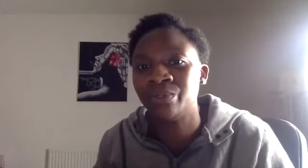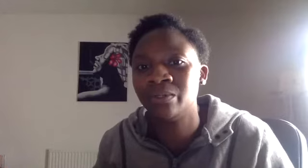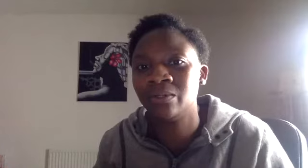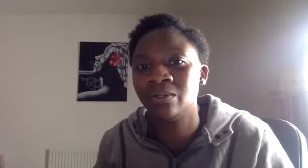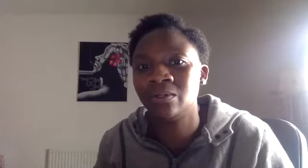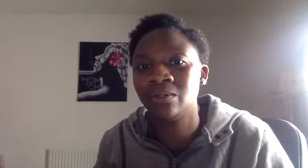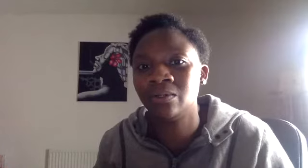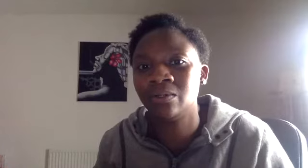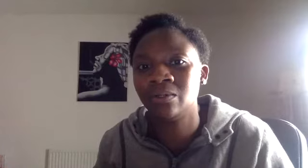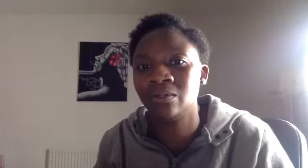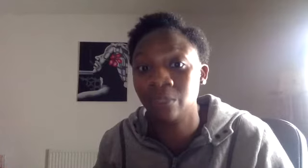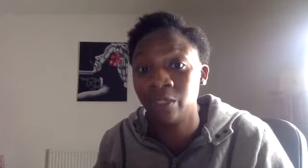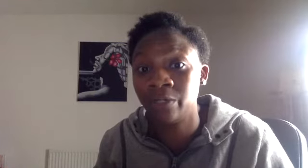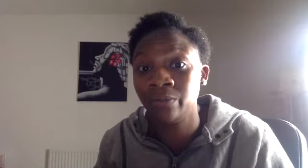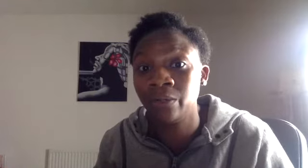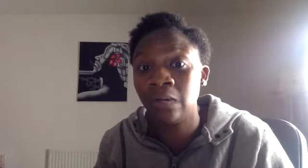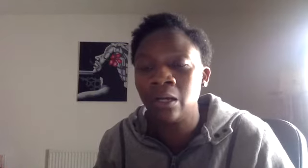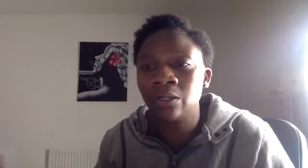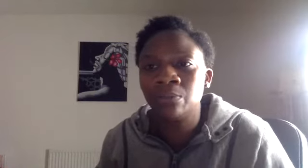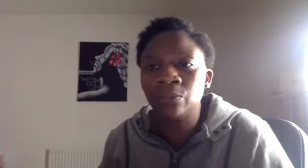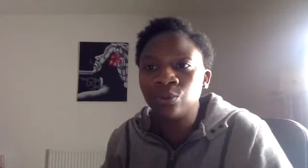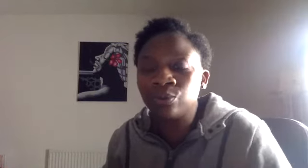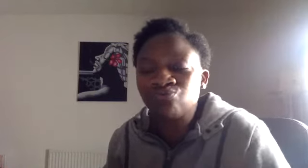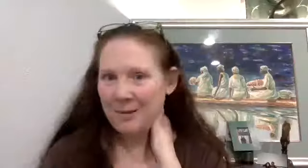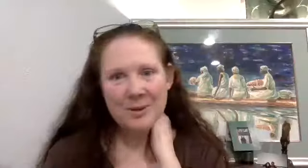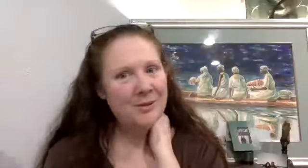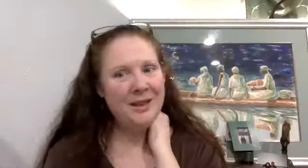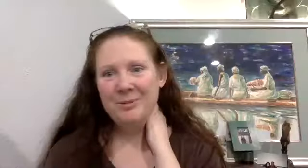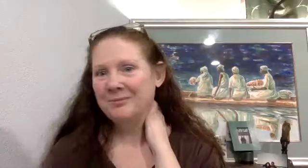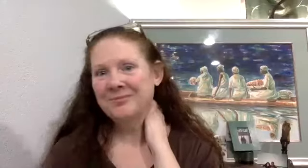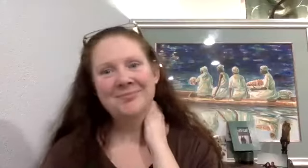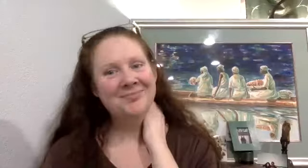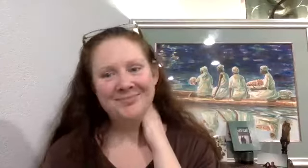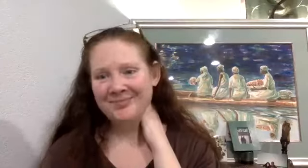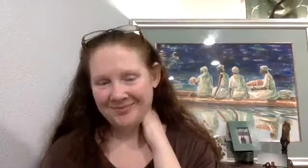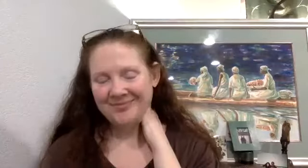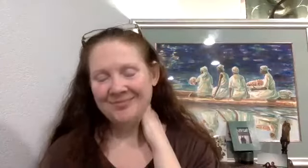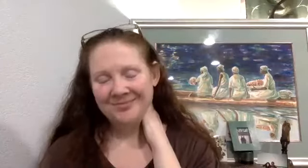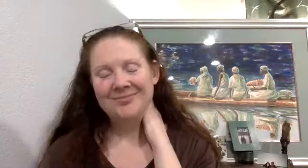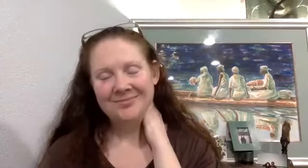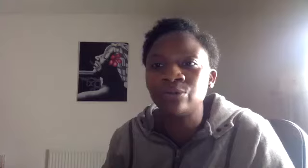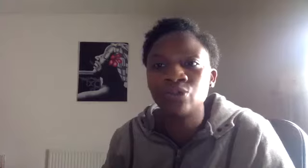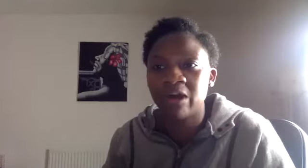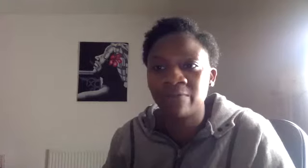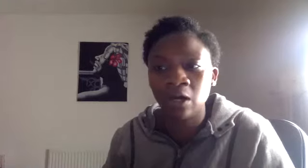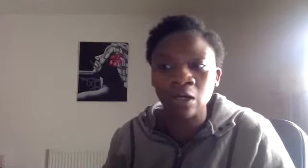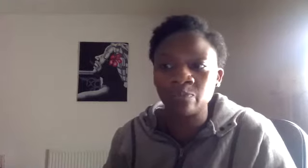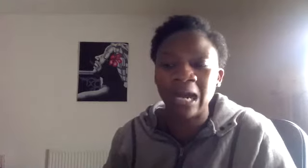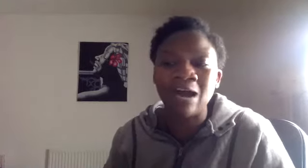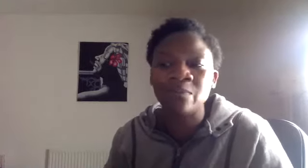you know, you're so deep, so deep. The reality is we all drive cars, but how many